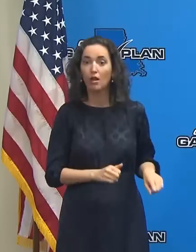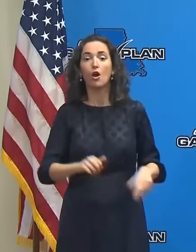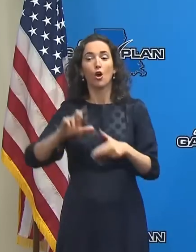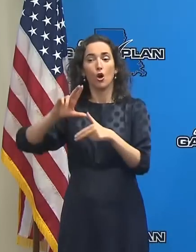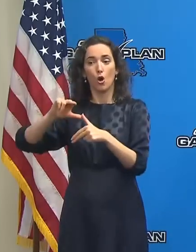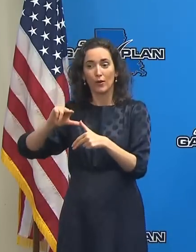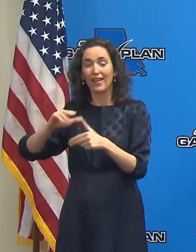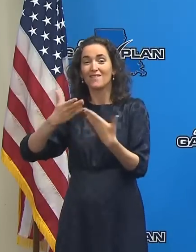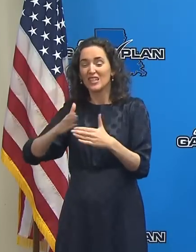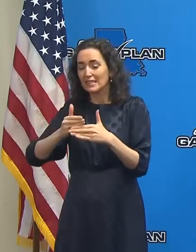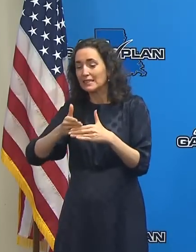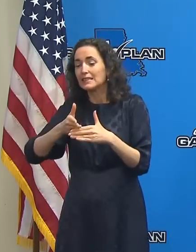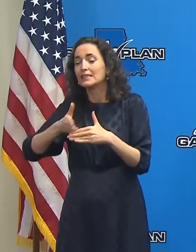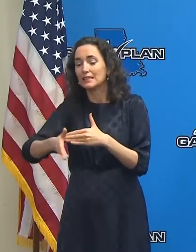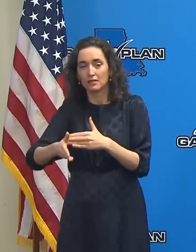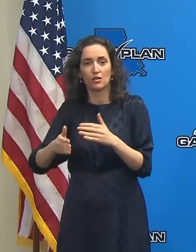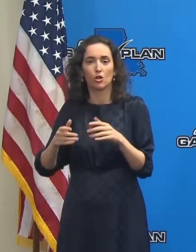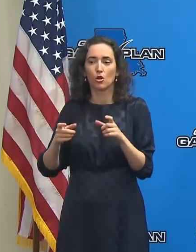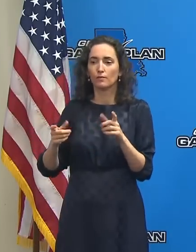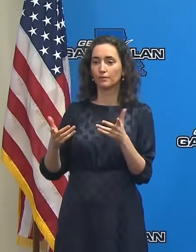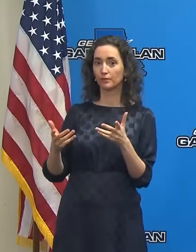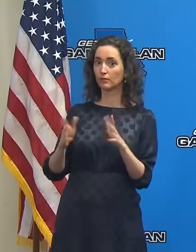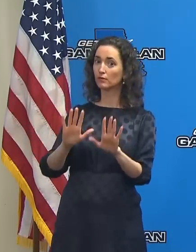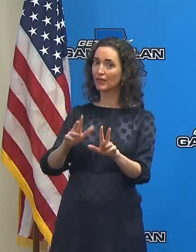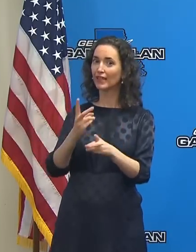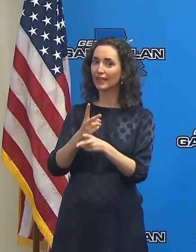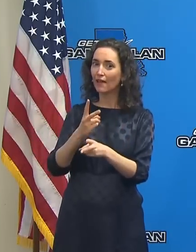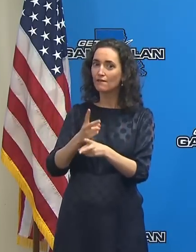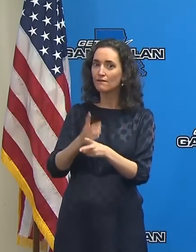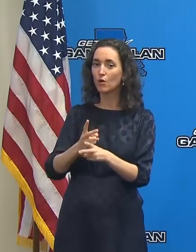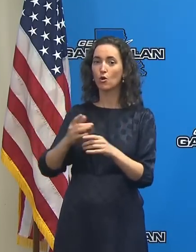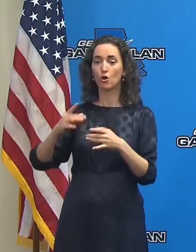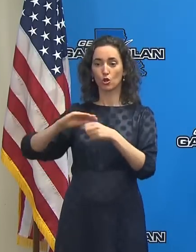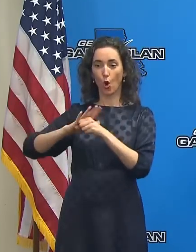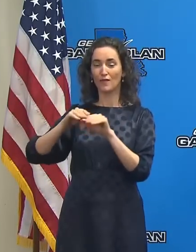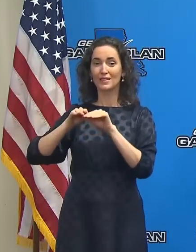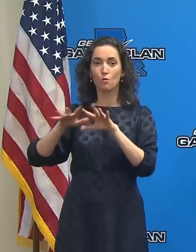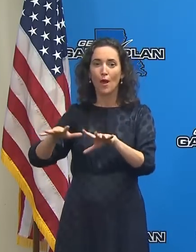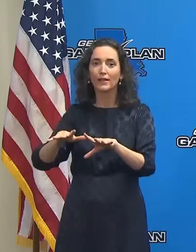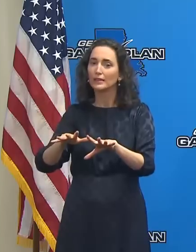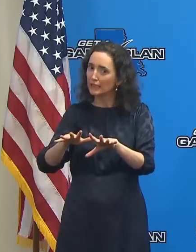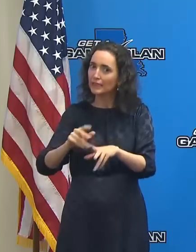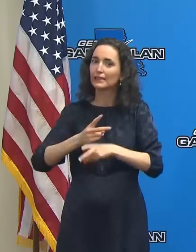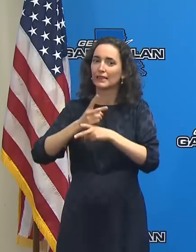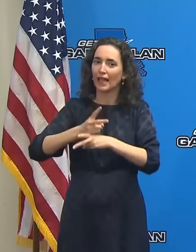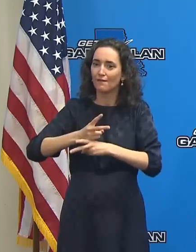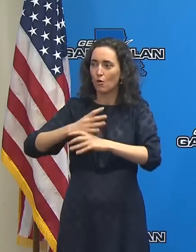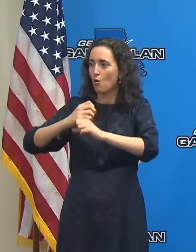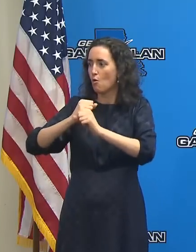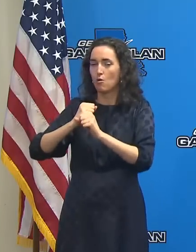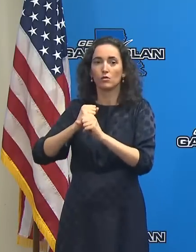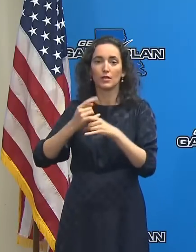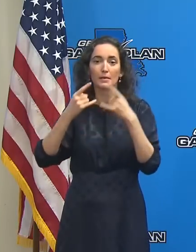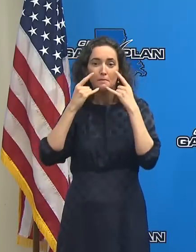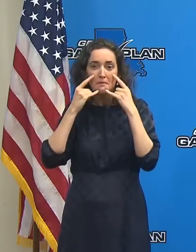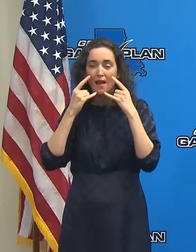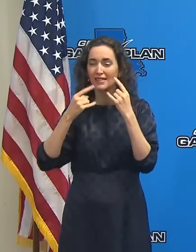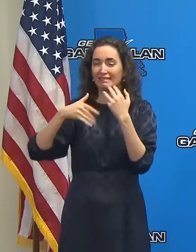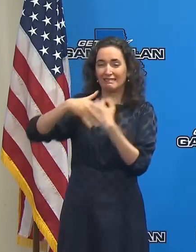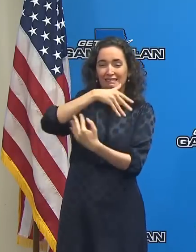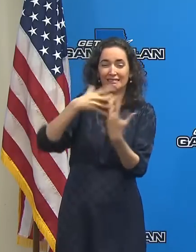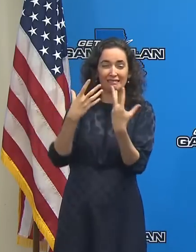as best as possible, the spread of COVID-19. That means where you mask. means distance where possible,